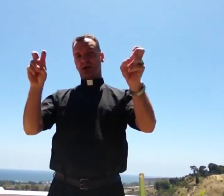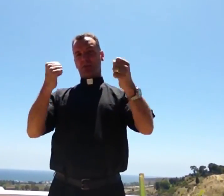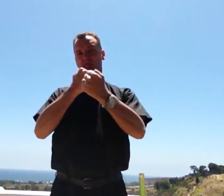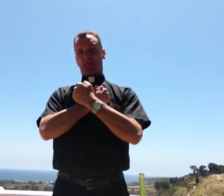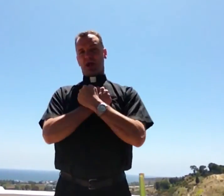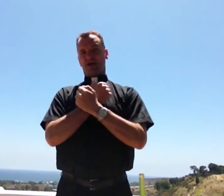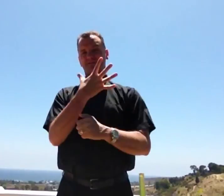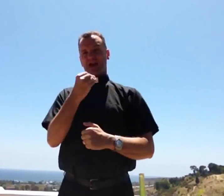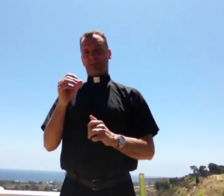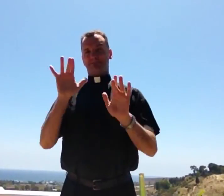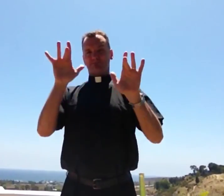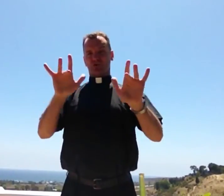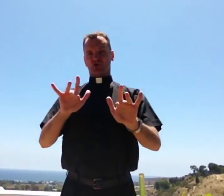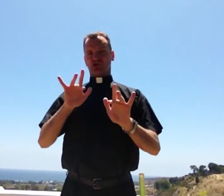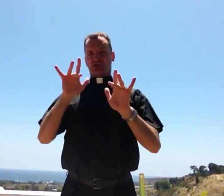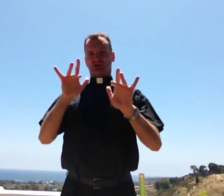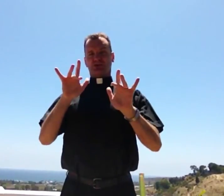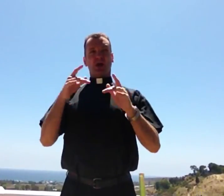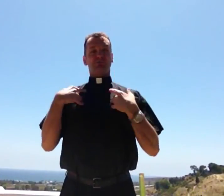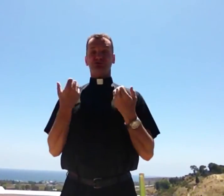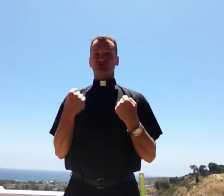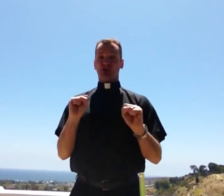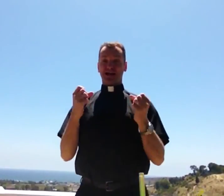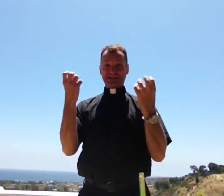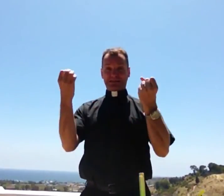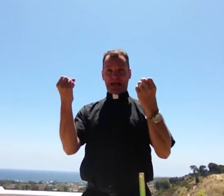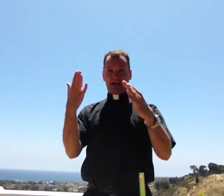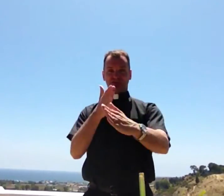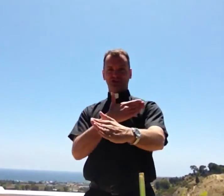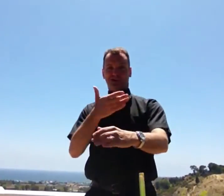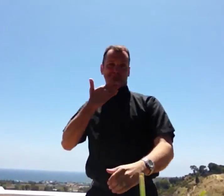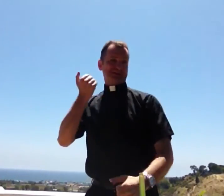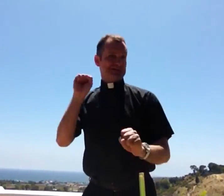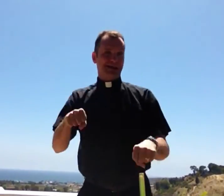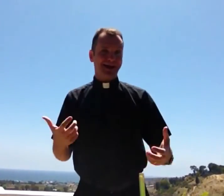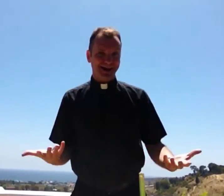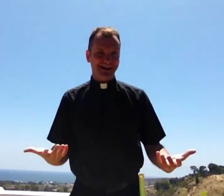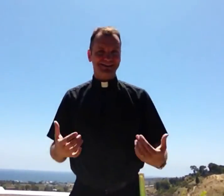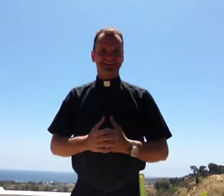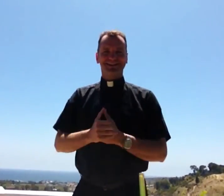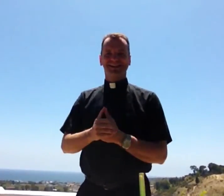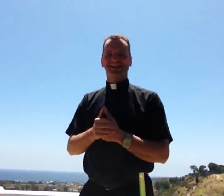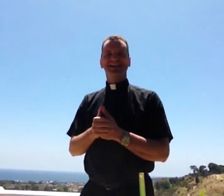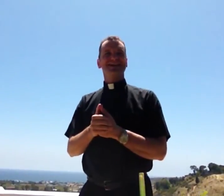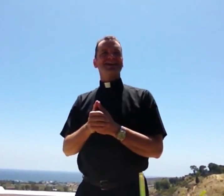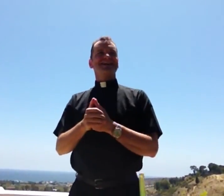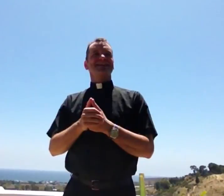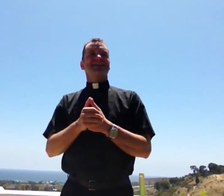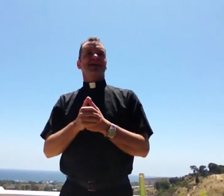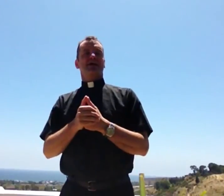with the song, Love and Mercy. I'm gonna try to sign that song now, the best I can.